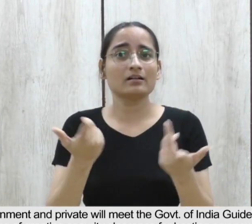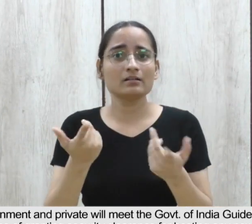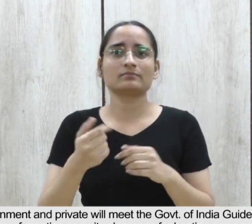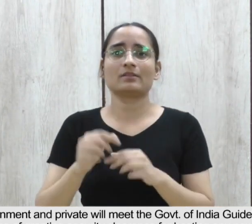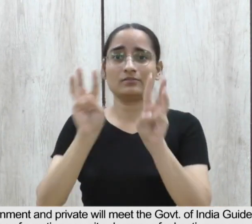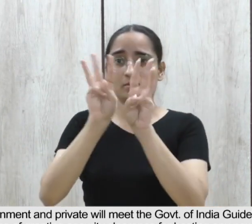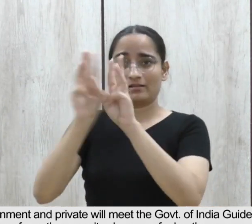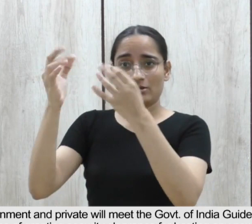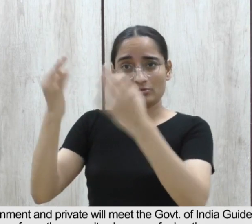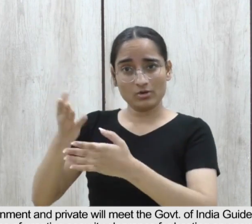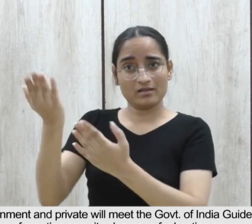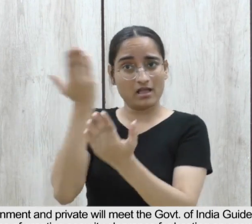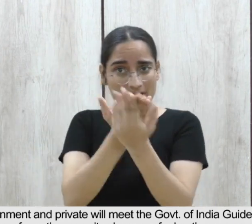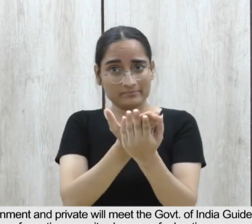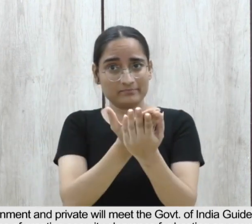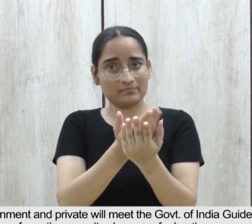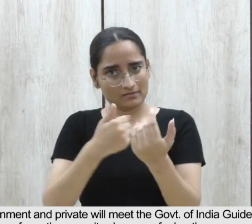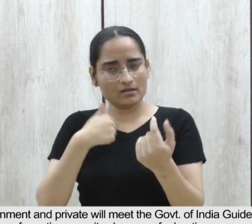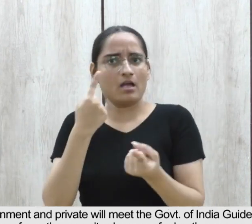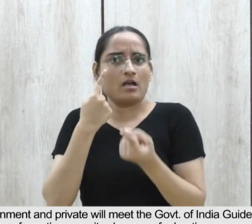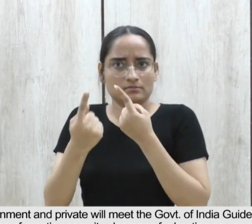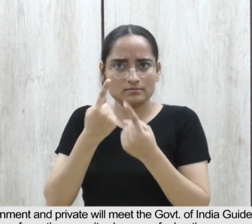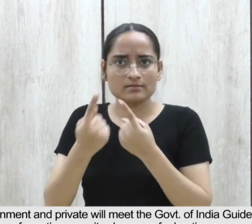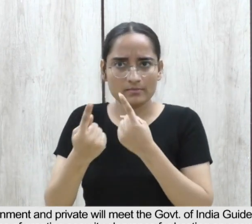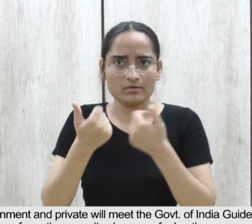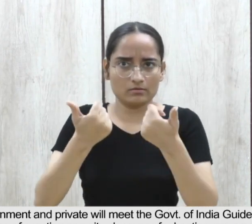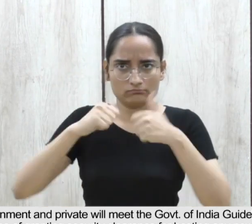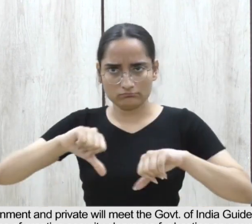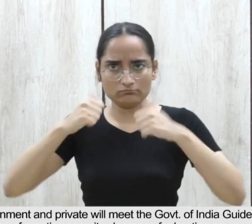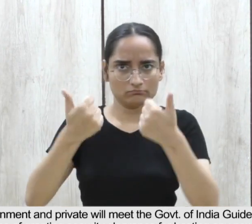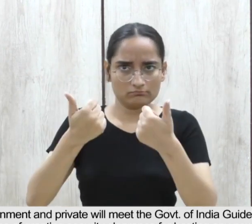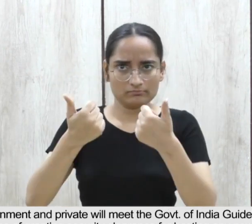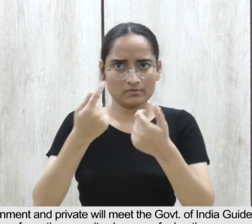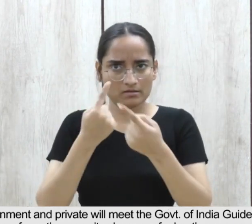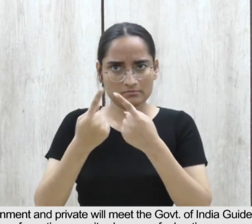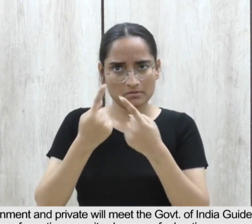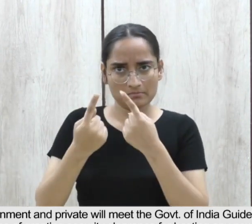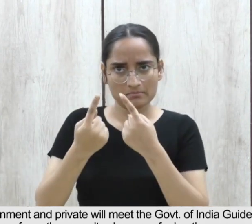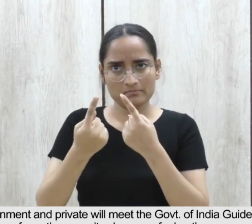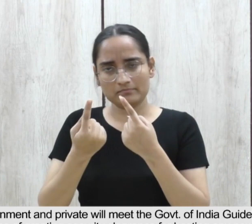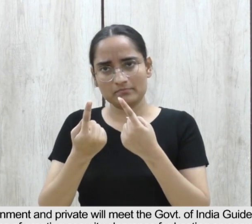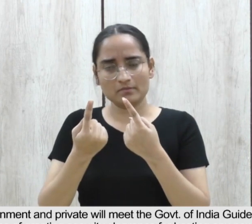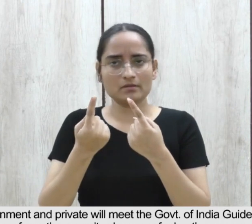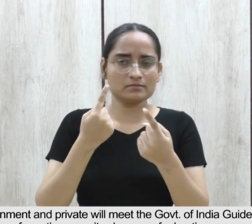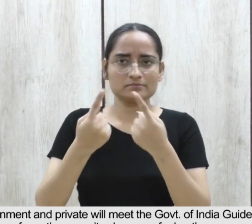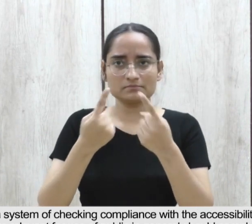security clearance for hosting any new website, MEITY will